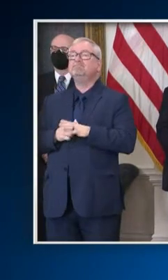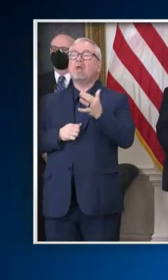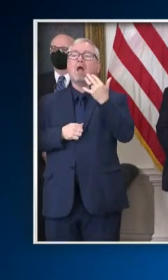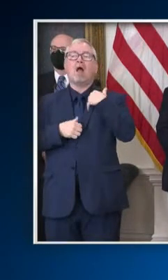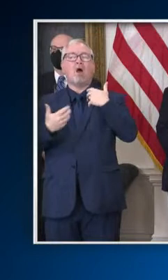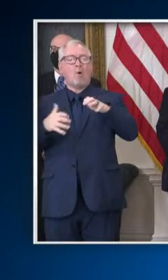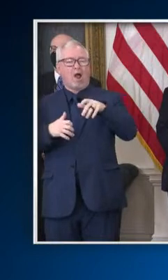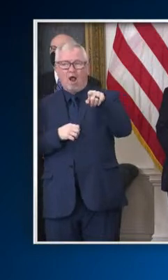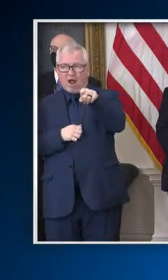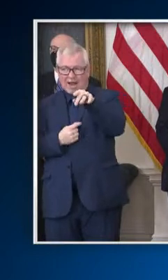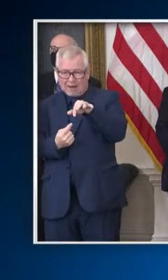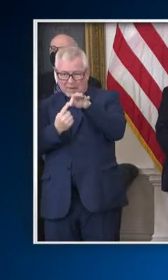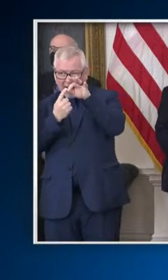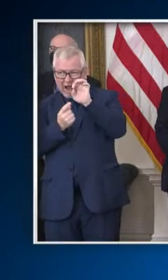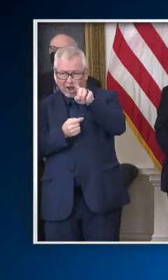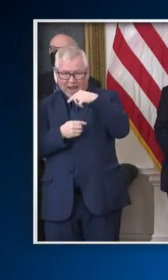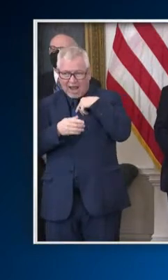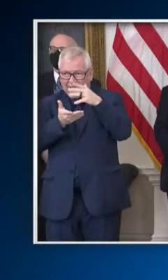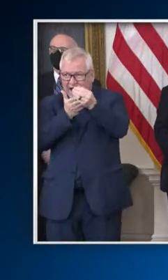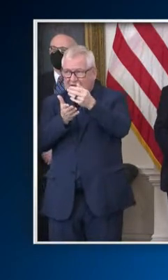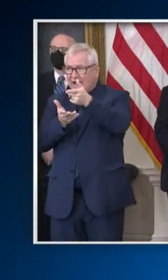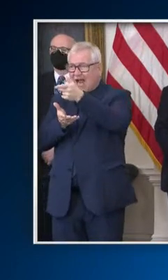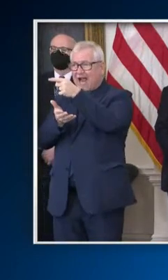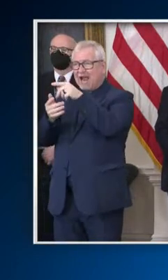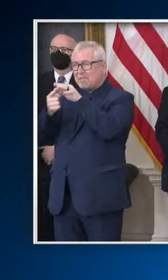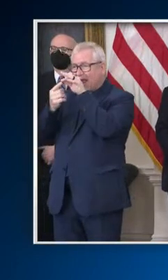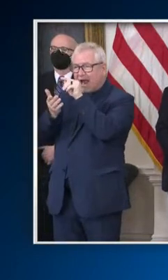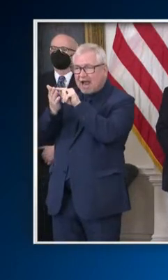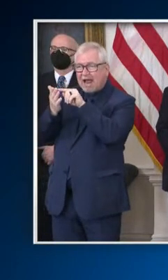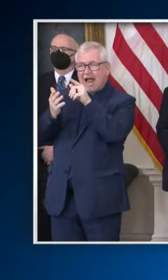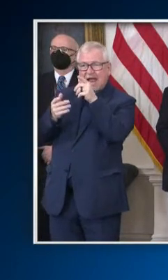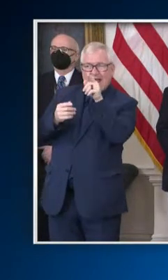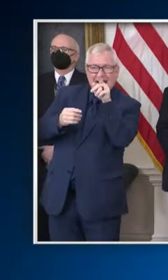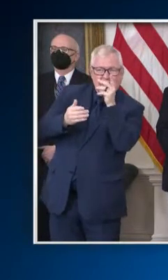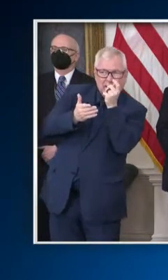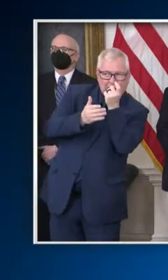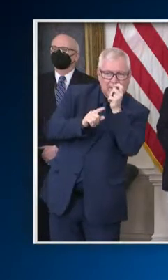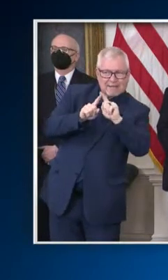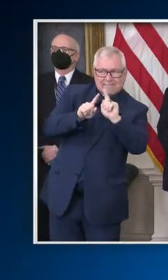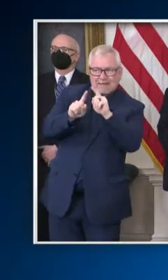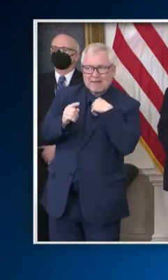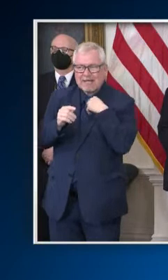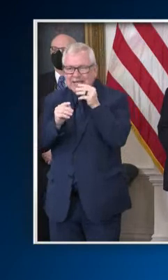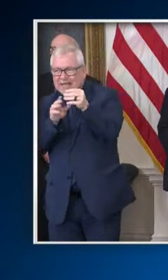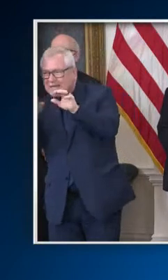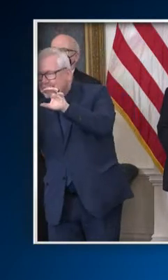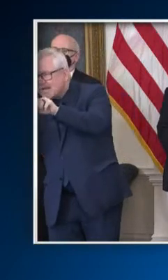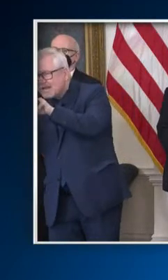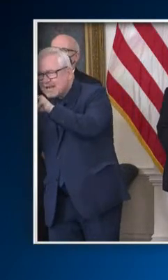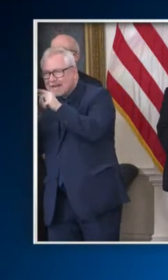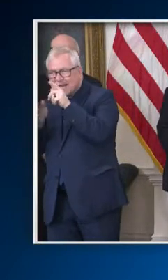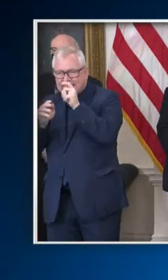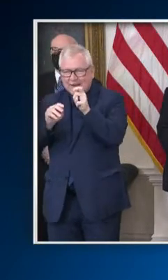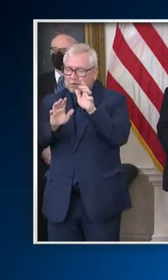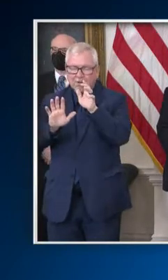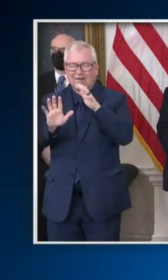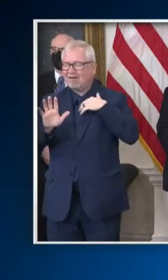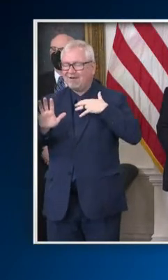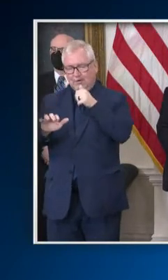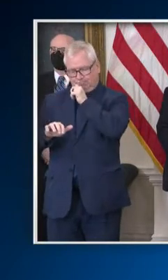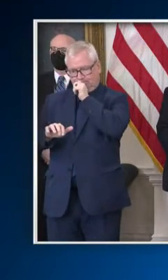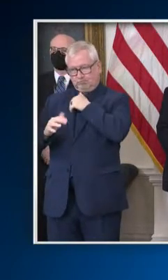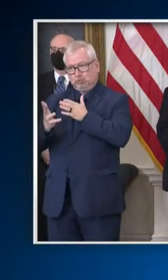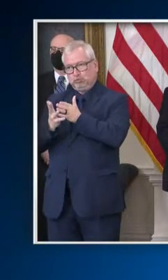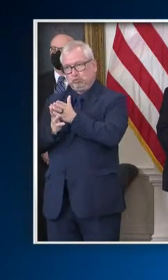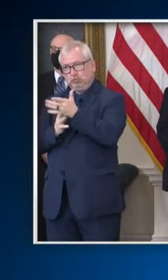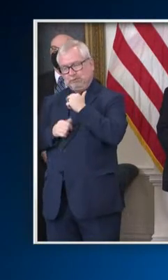typical budgetary gimmicks, we rolled up our sleeves and made tough choices to tighten our belts. To this